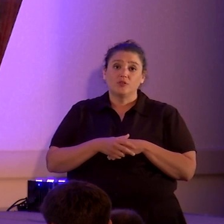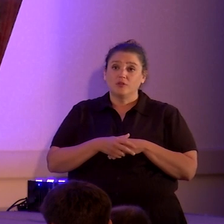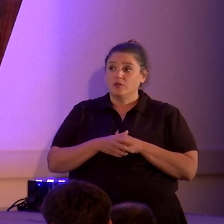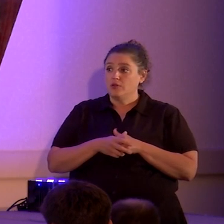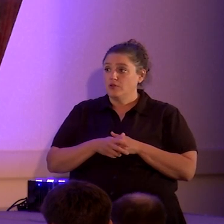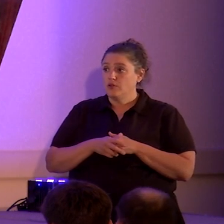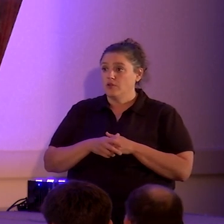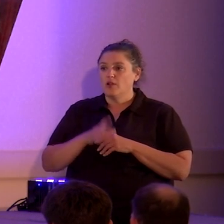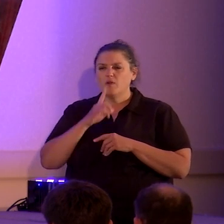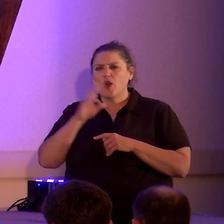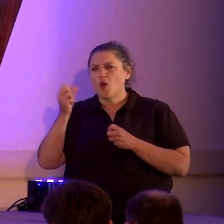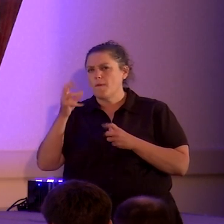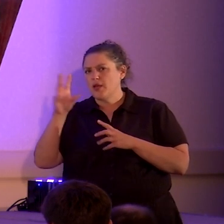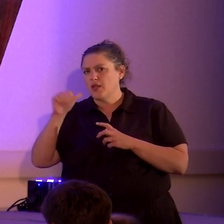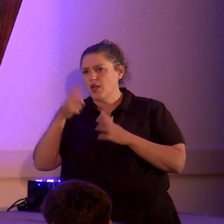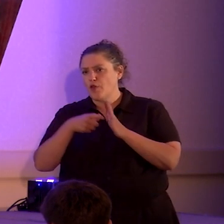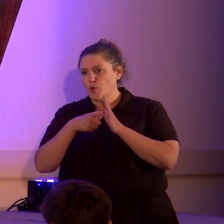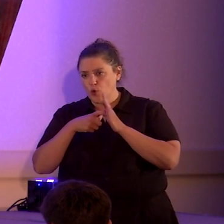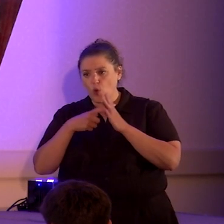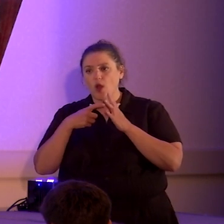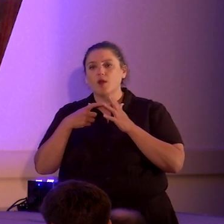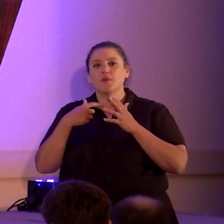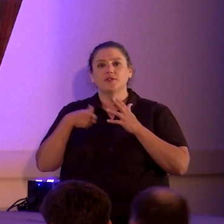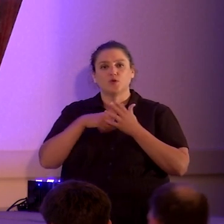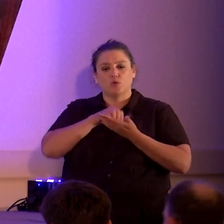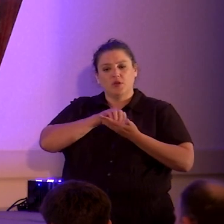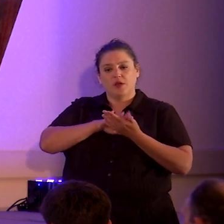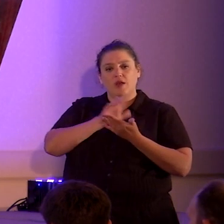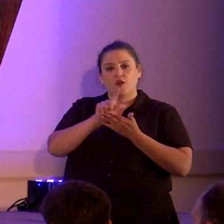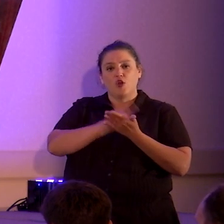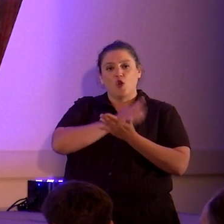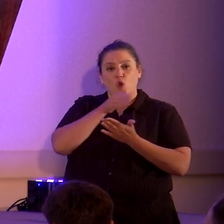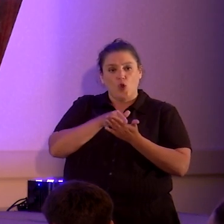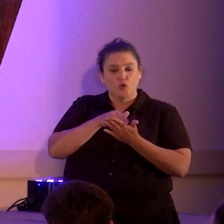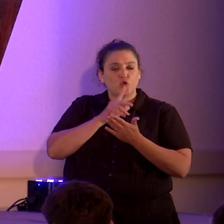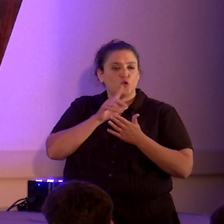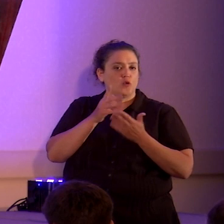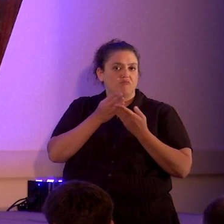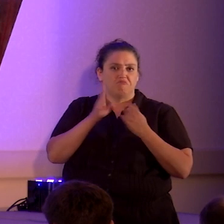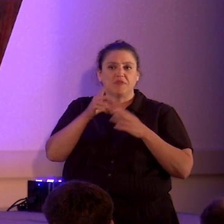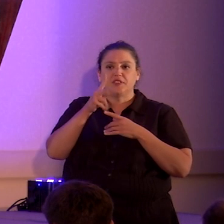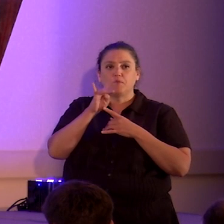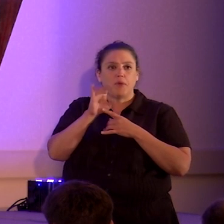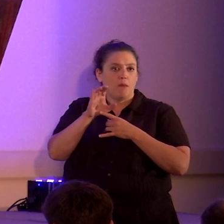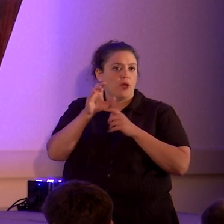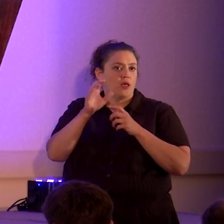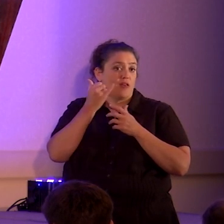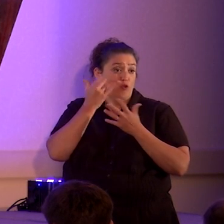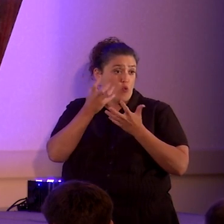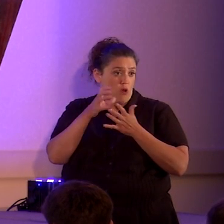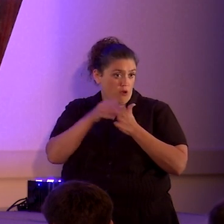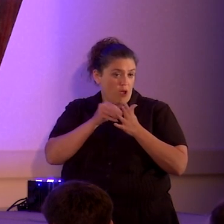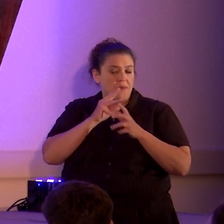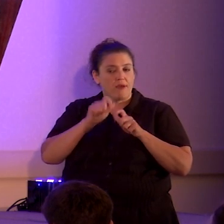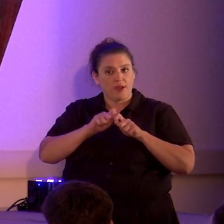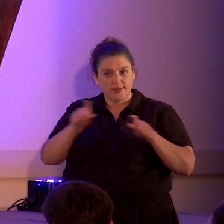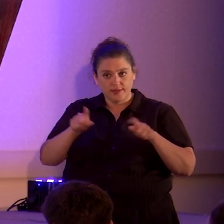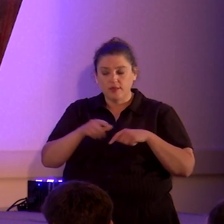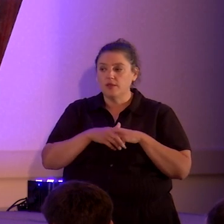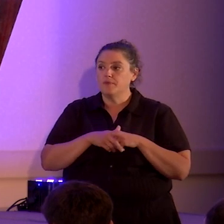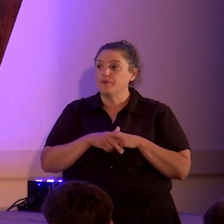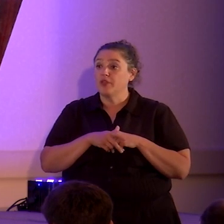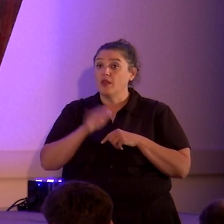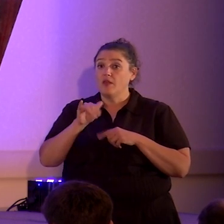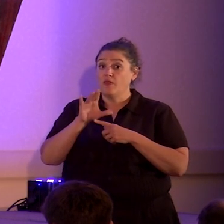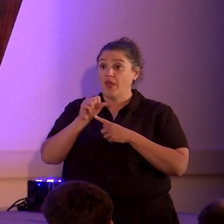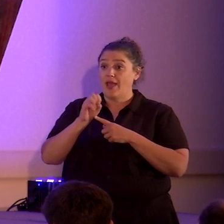There's other requirements, too. We set it forth in our lawsuit. It's a public record. If anybody wants a copy, I can send it to you as well. Now, that case